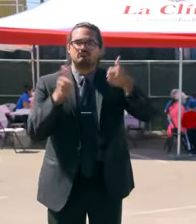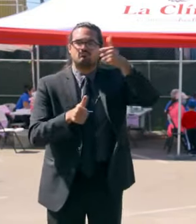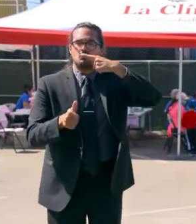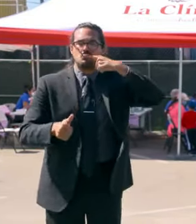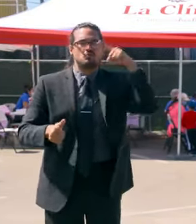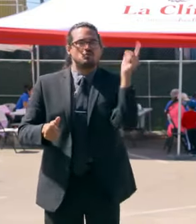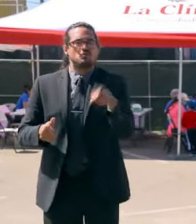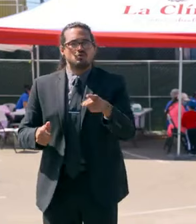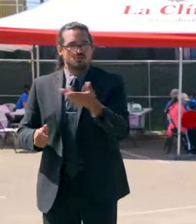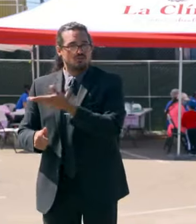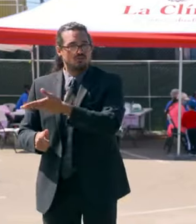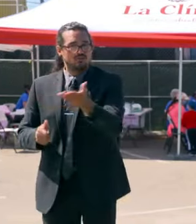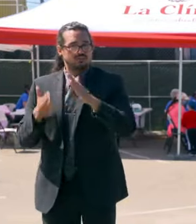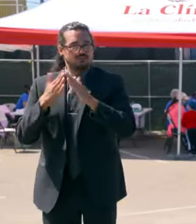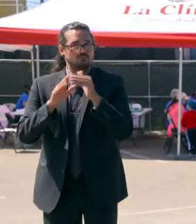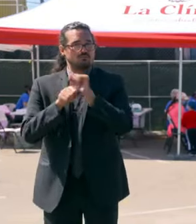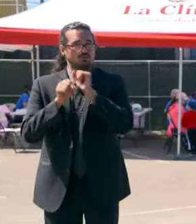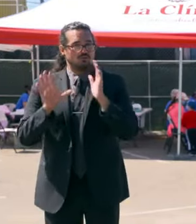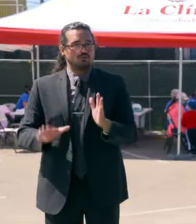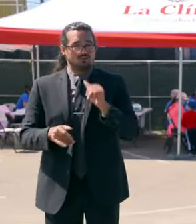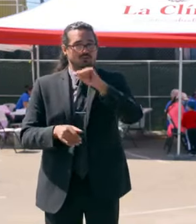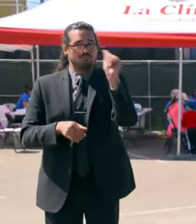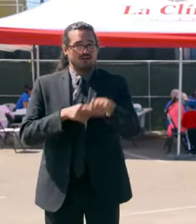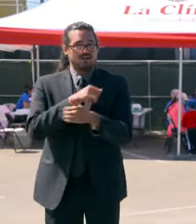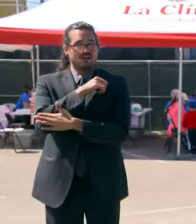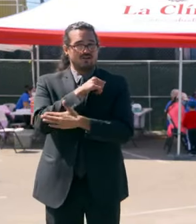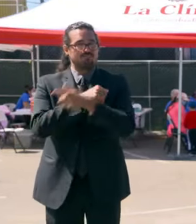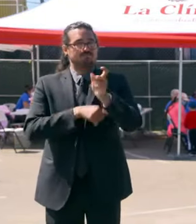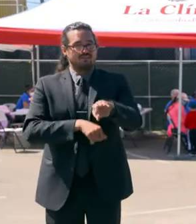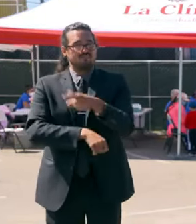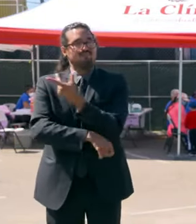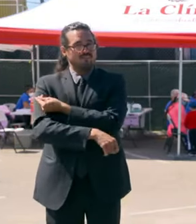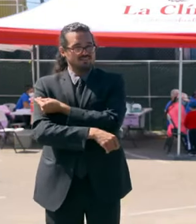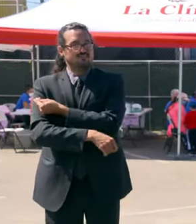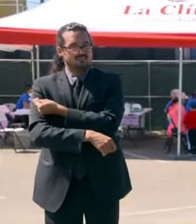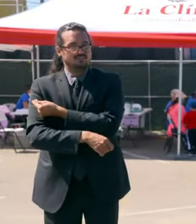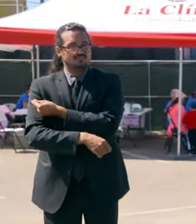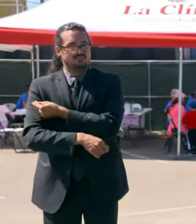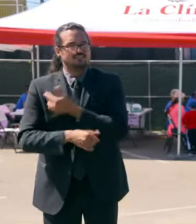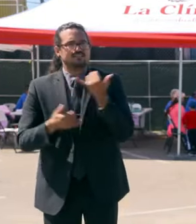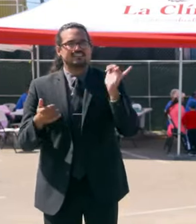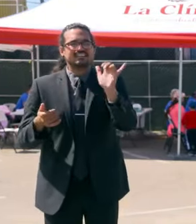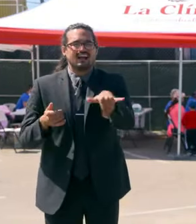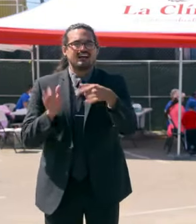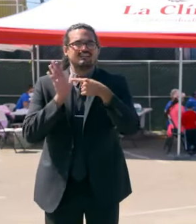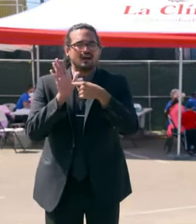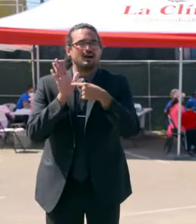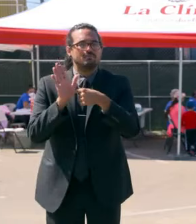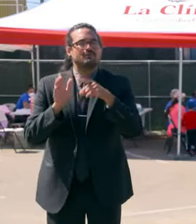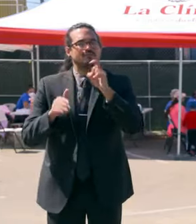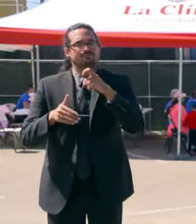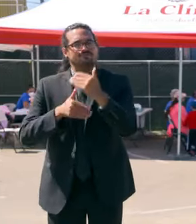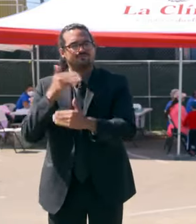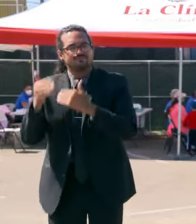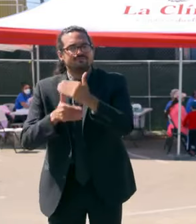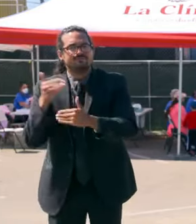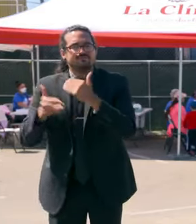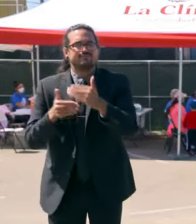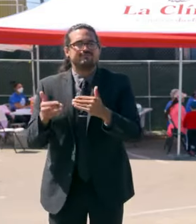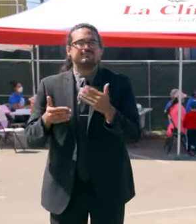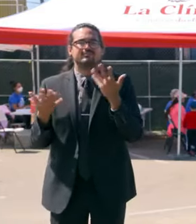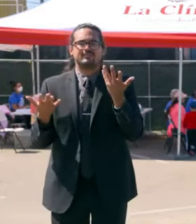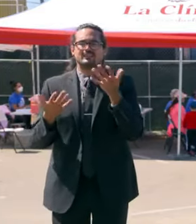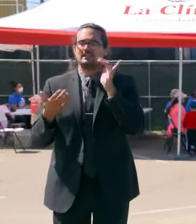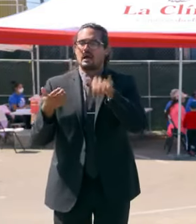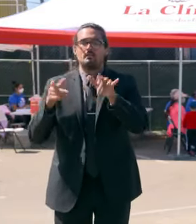county level here in Alameda. But we'll continue to, previous question and that question, be open to argument and continue to process things,